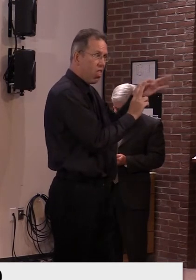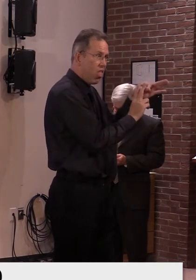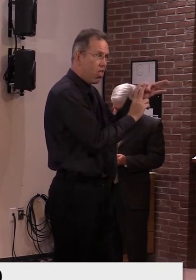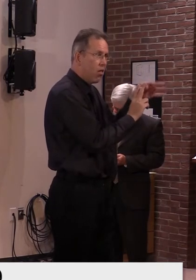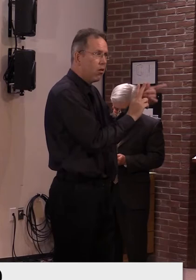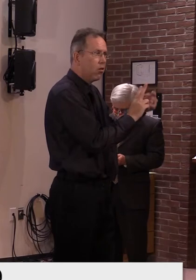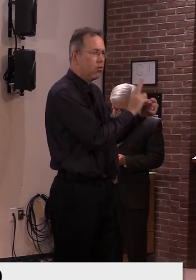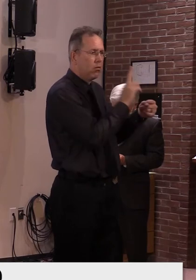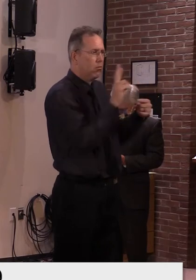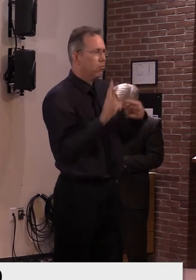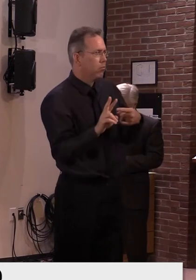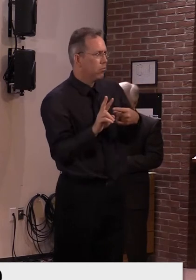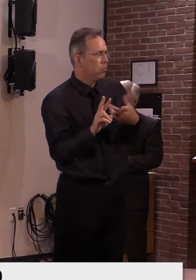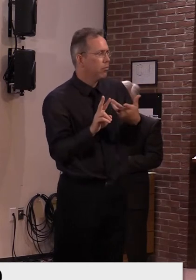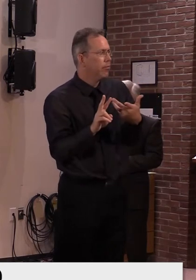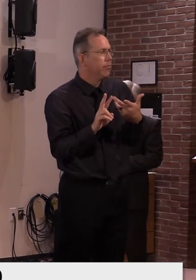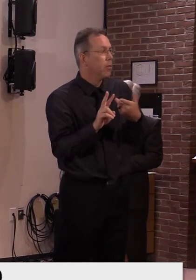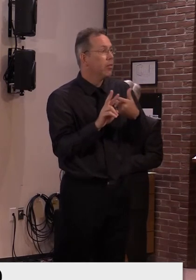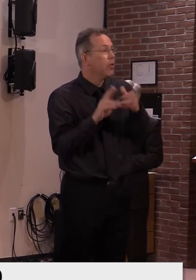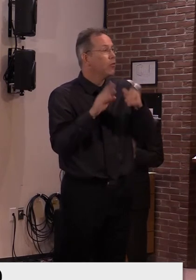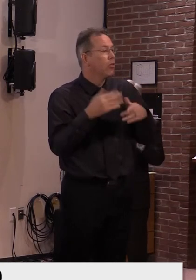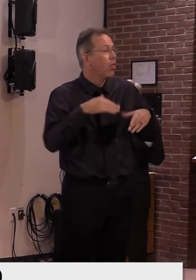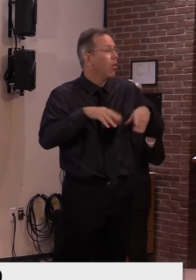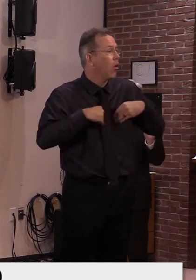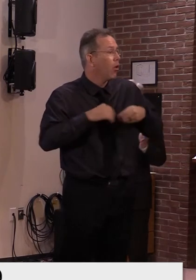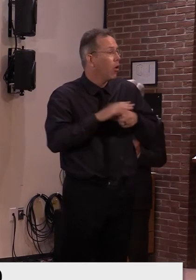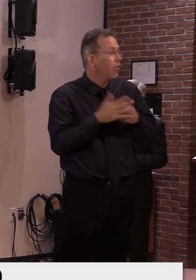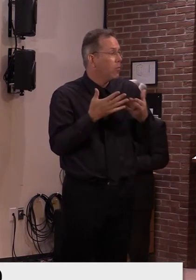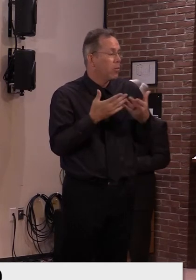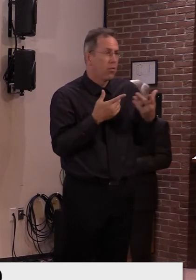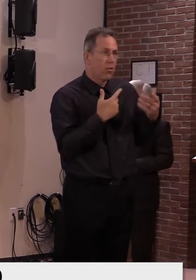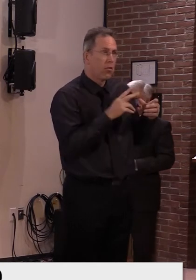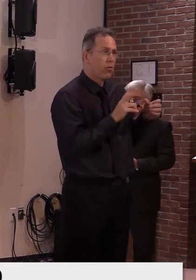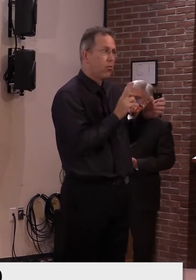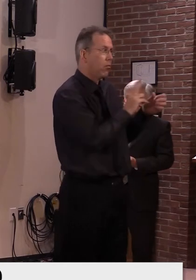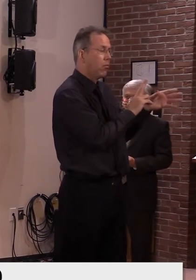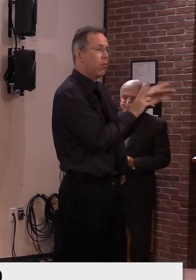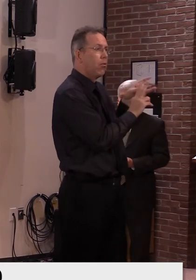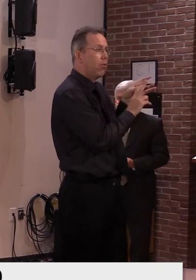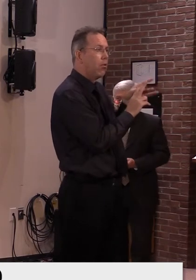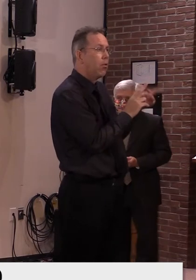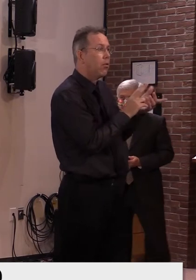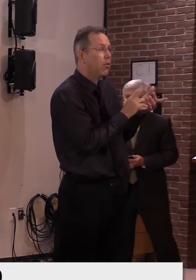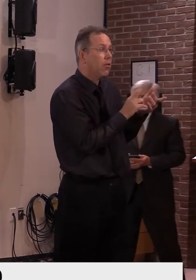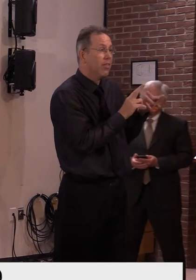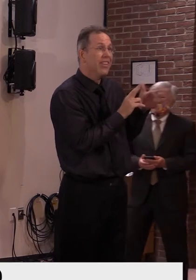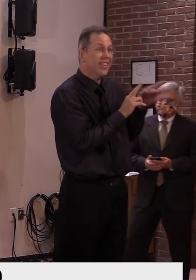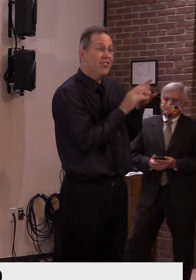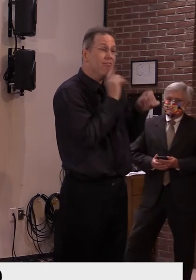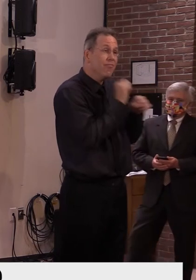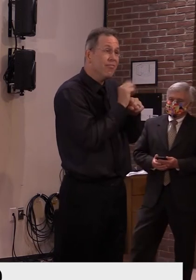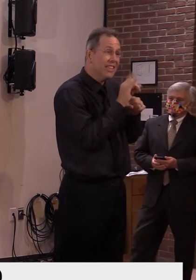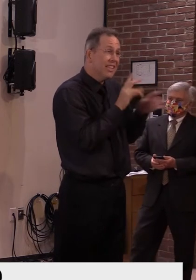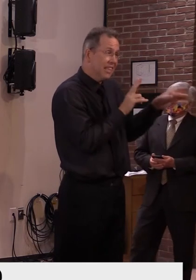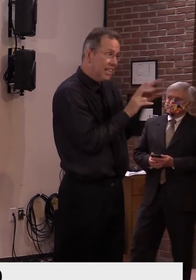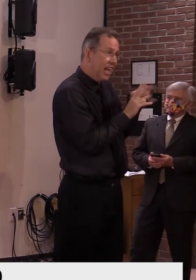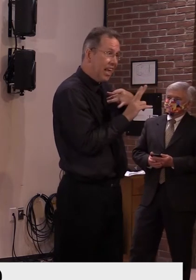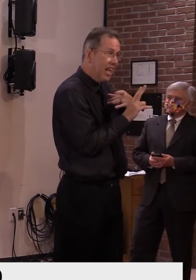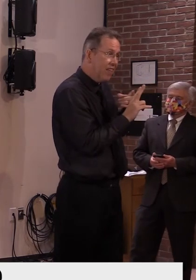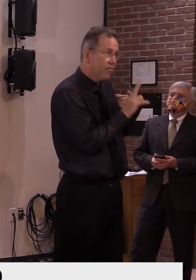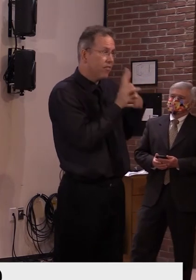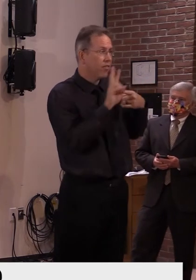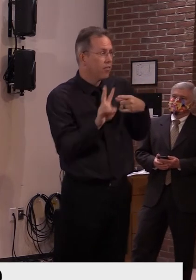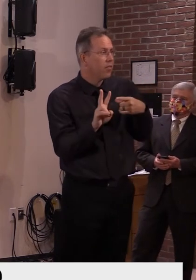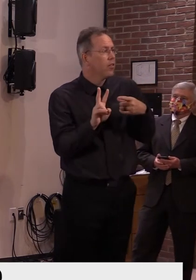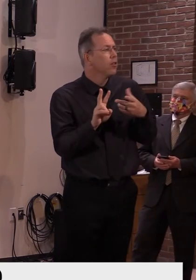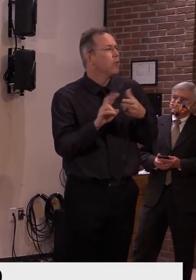Lisa, they were just exposed? No, they were positive. Two people tested positive, but they say that their exposure did not